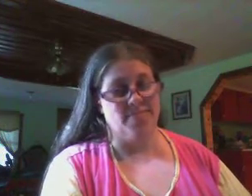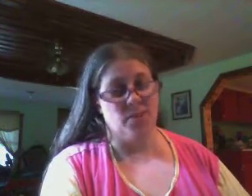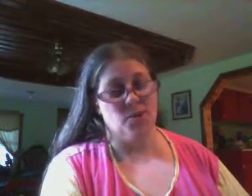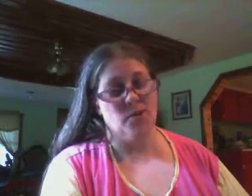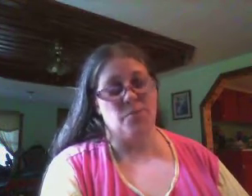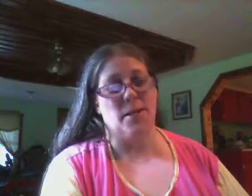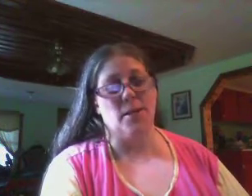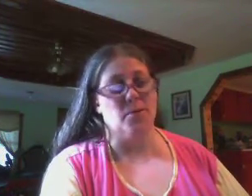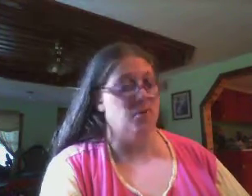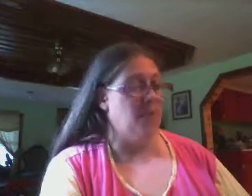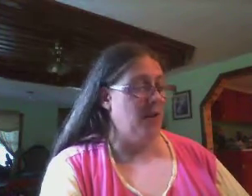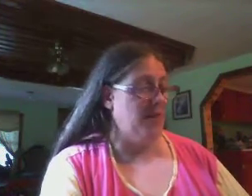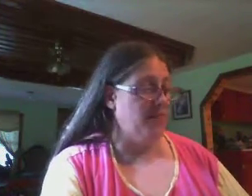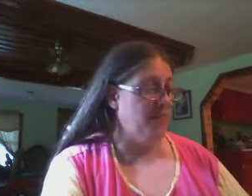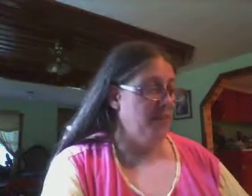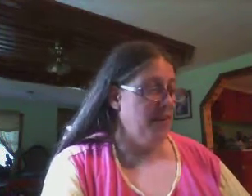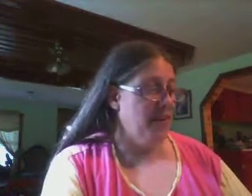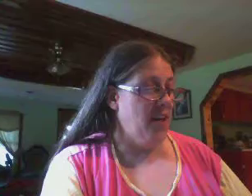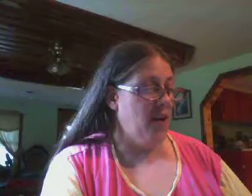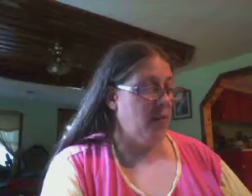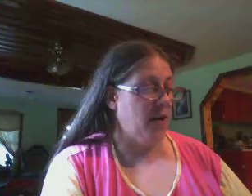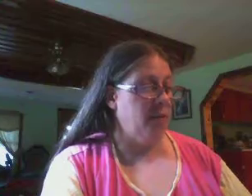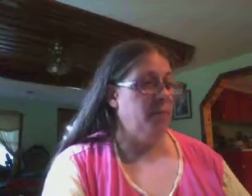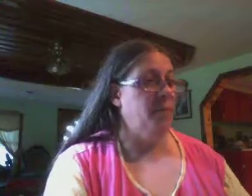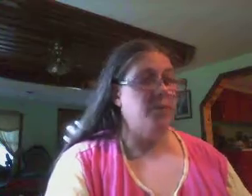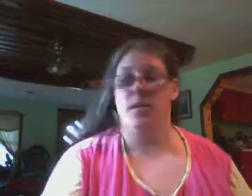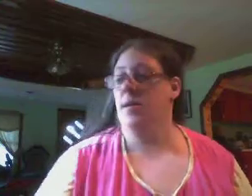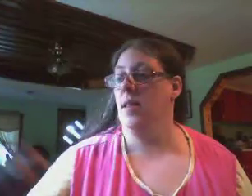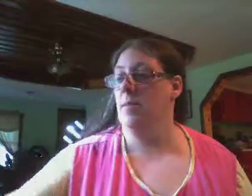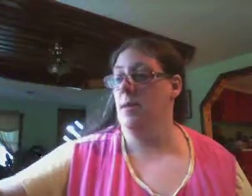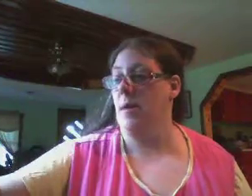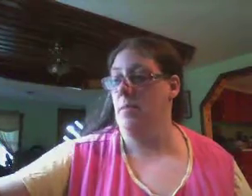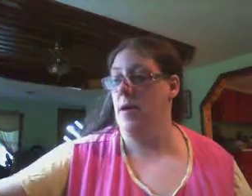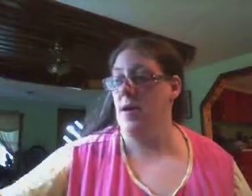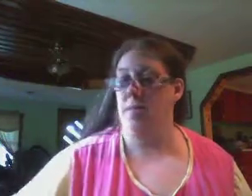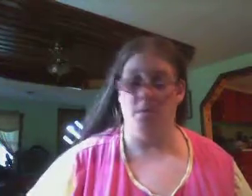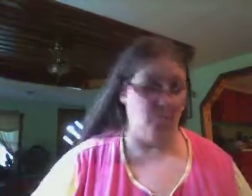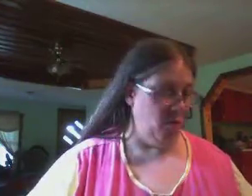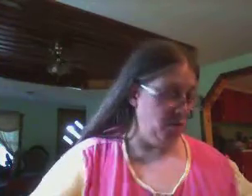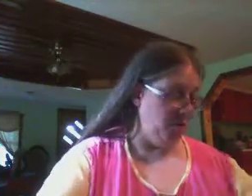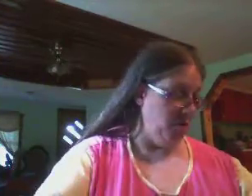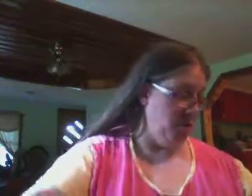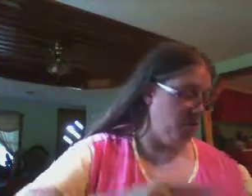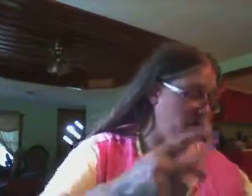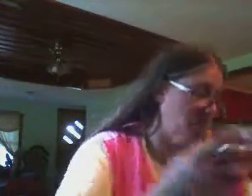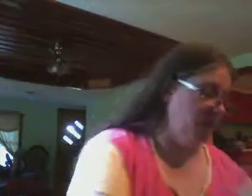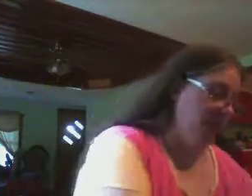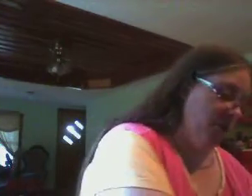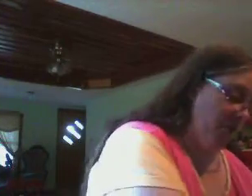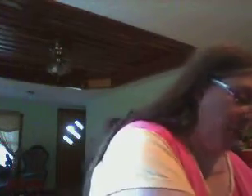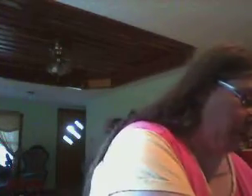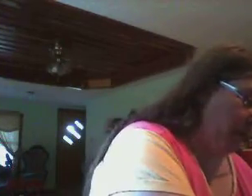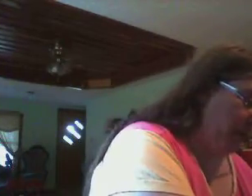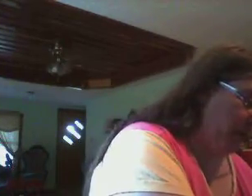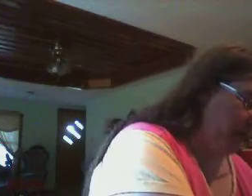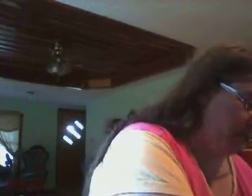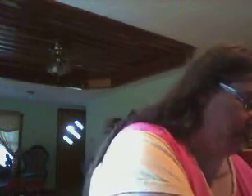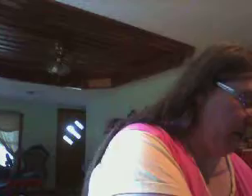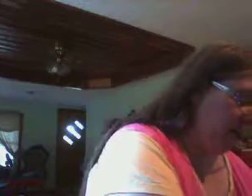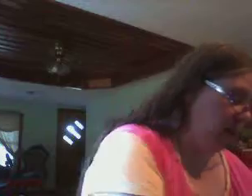I'm sure everybody knows who that is. Okay. Let me get my pen before I go to the next one, because if I don't, I won't forget to check